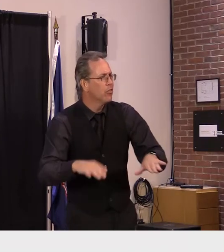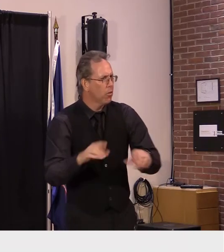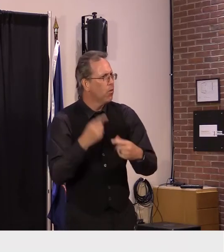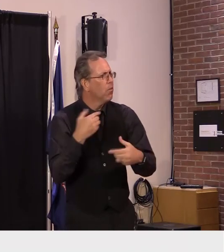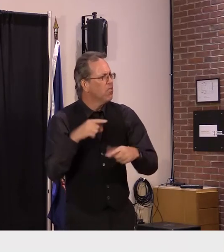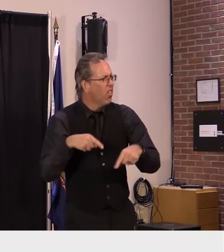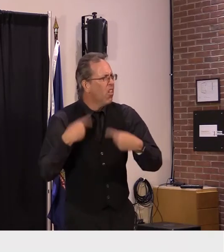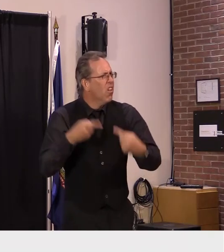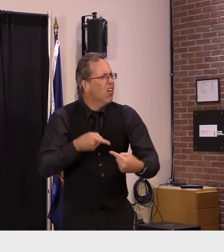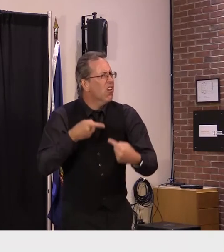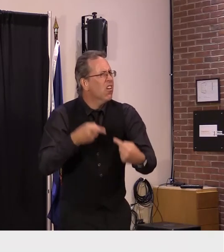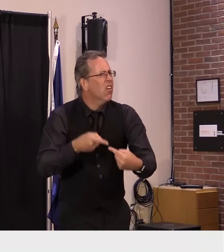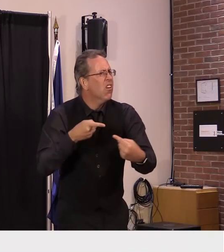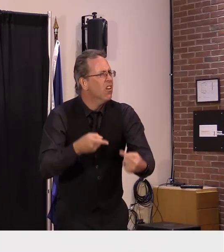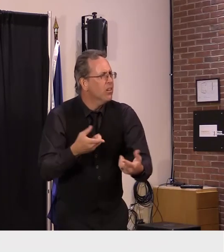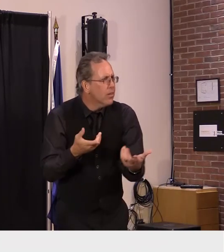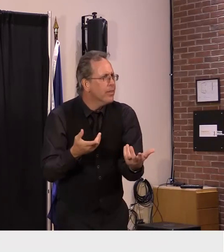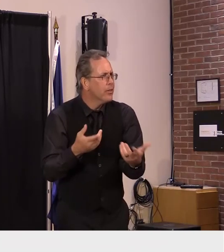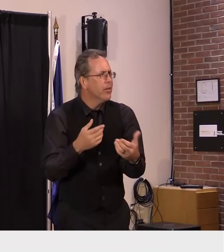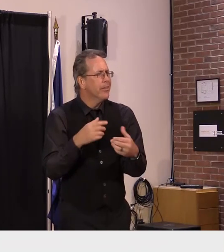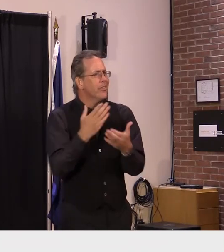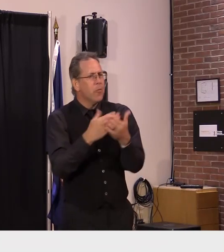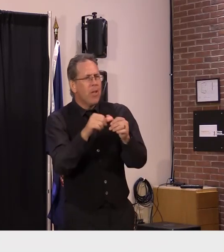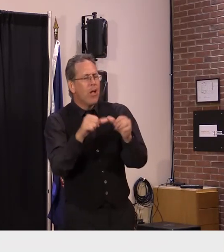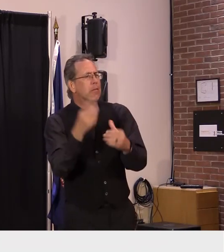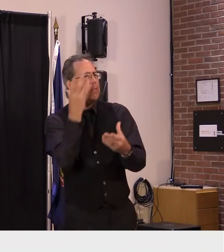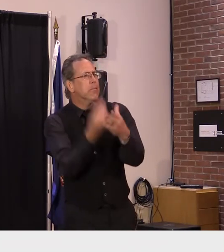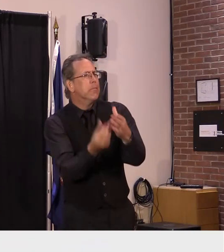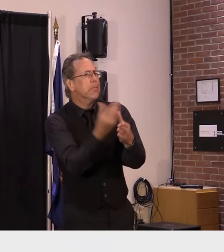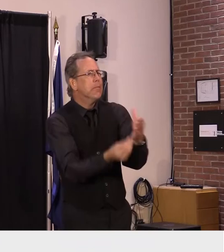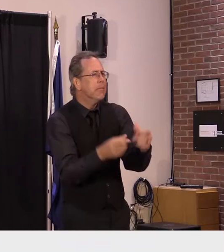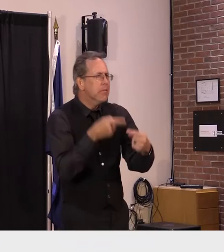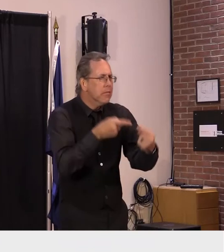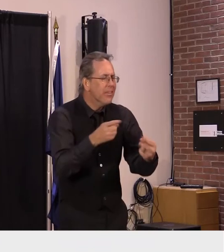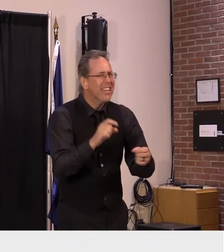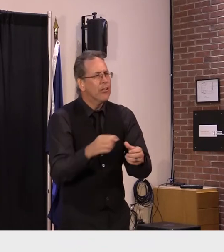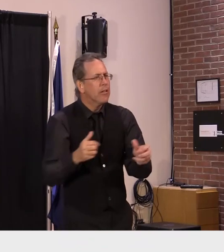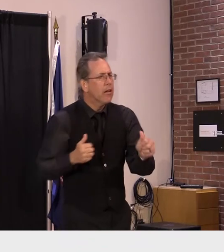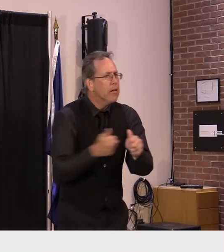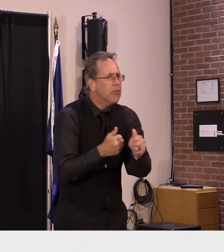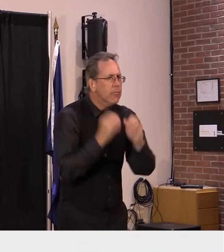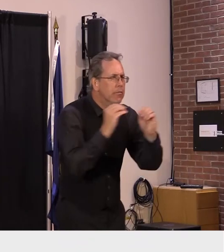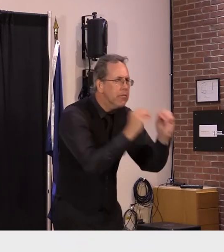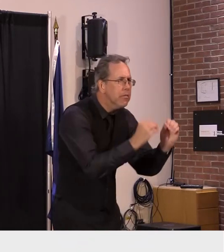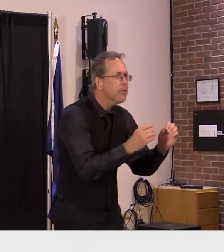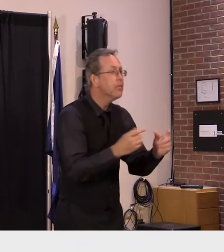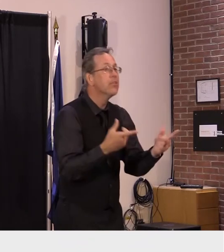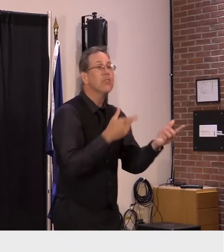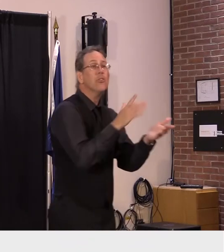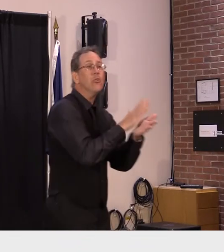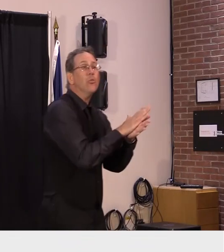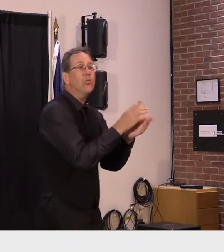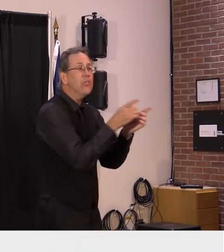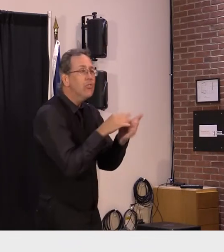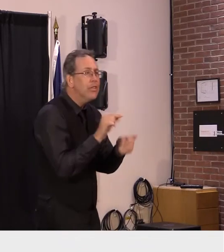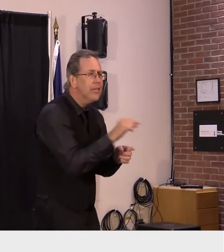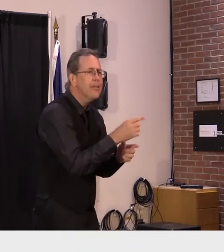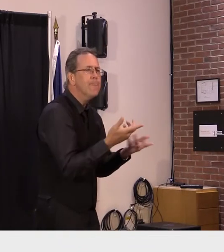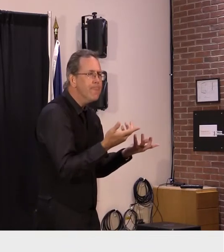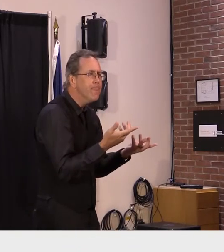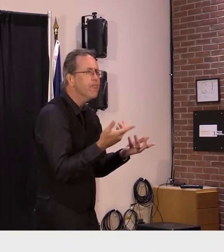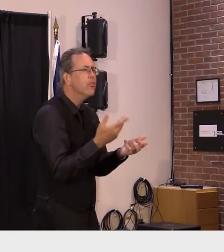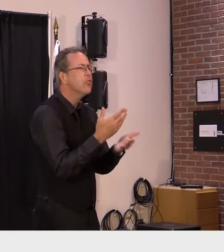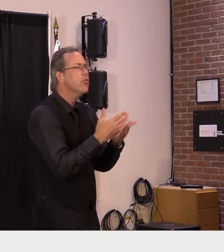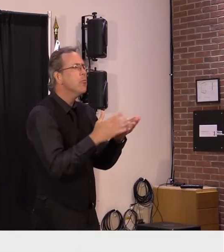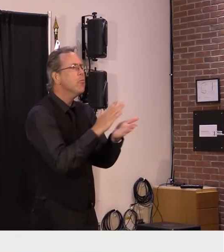where a lot of districts are going with their planning relative to tutorial but then when you contemplate the middle level where those foundational skills are